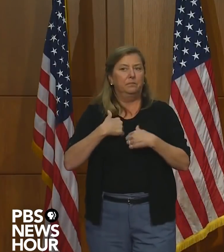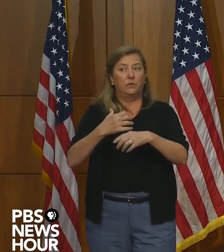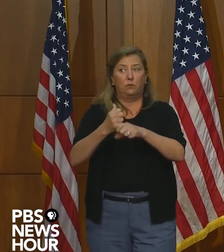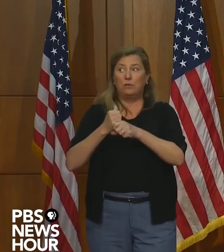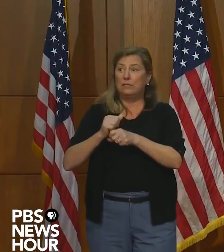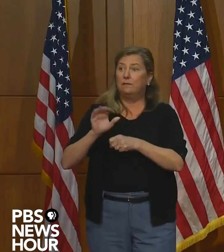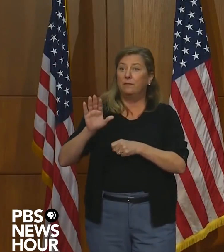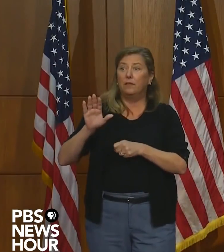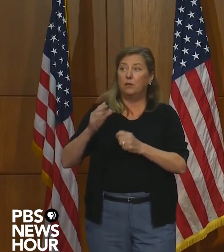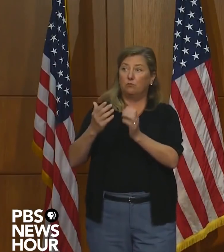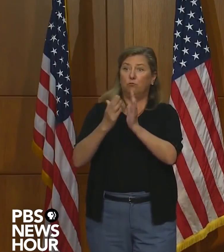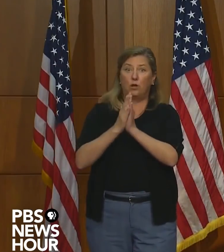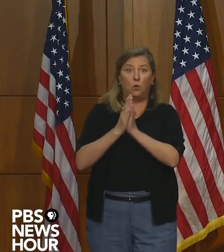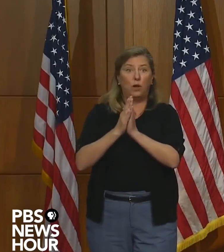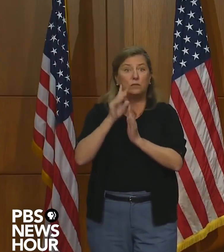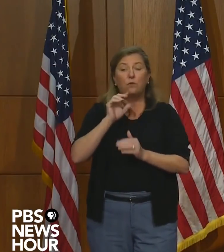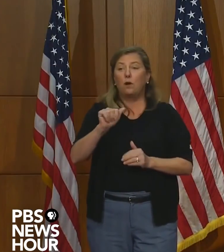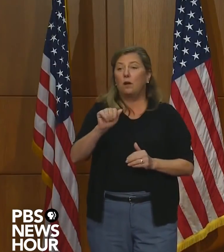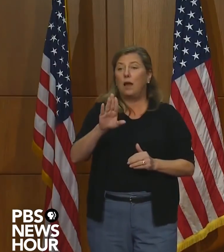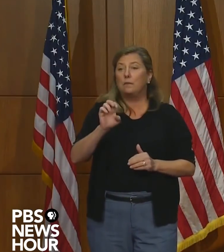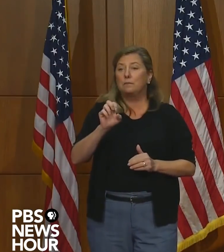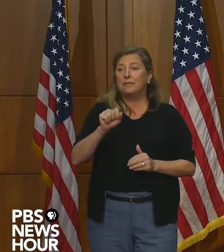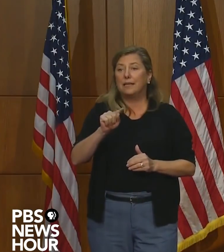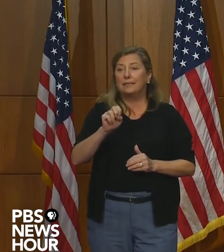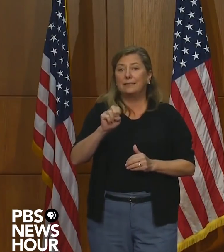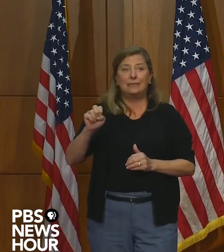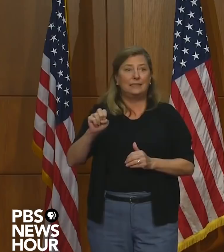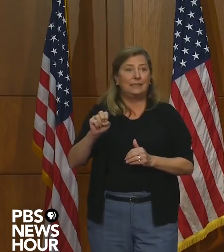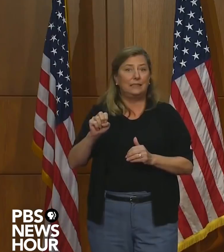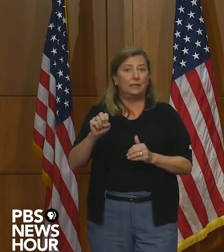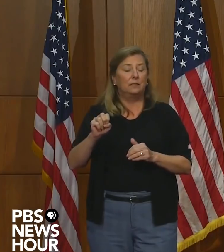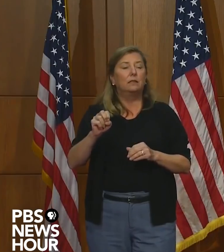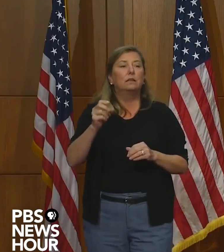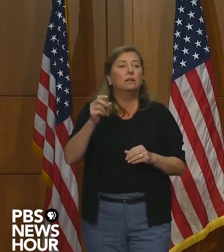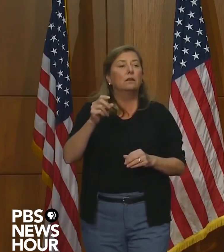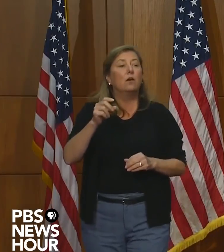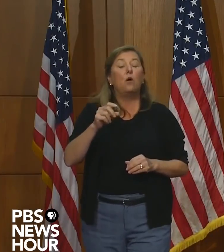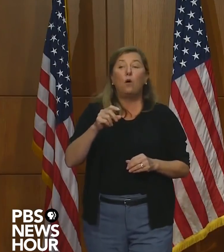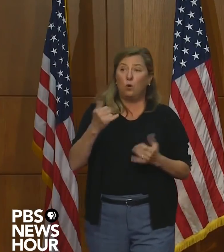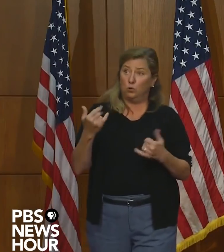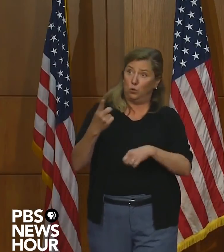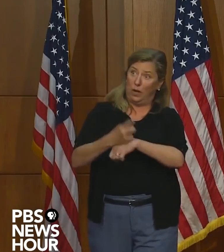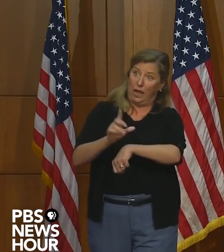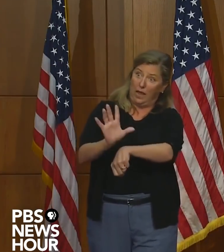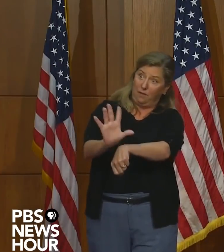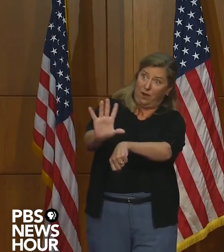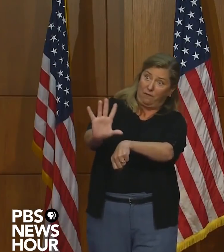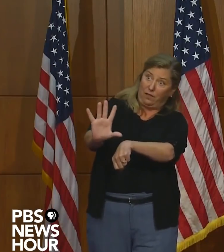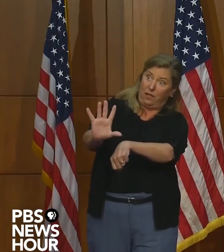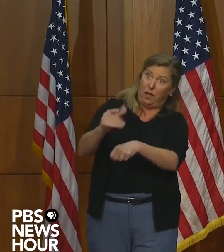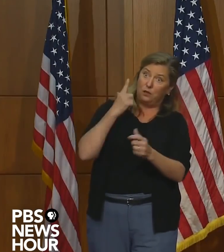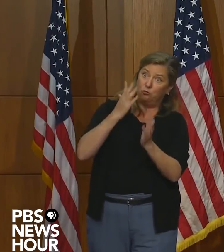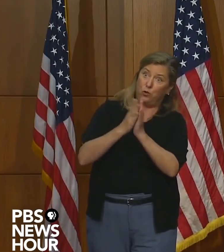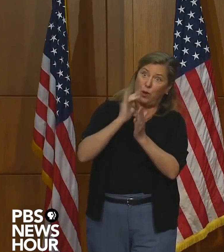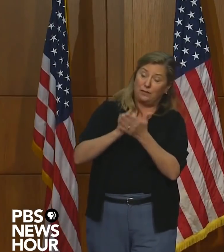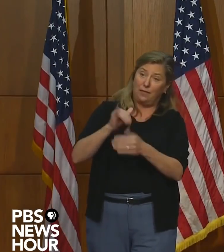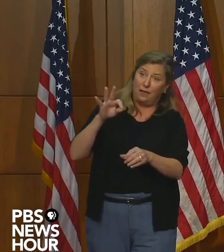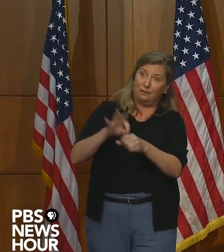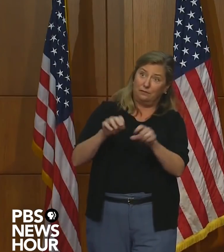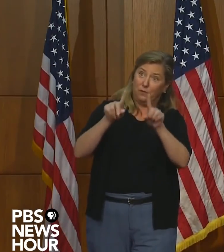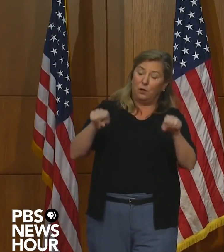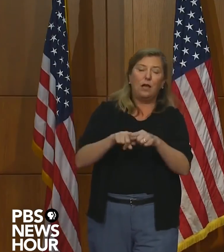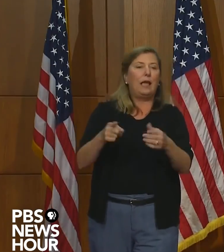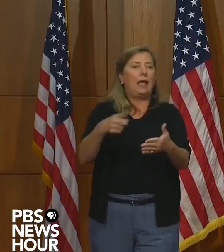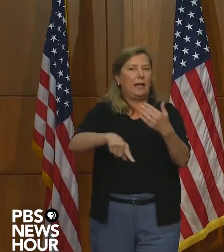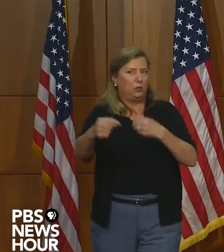receiving your, or requesting your absentee ballot. So the deadline is not today at five o'clock, it's next Tuesday at